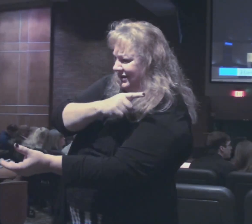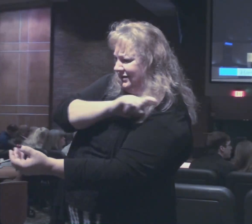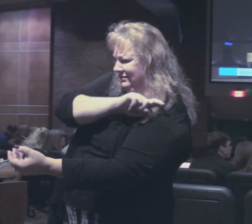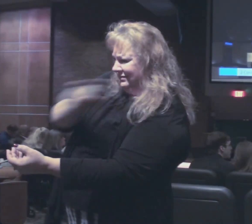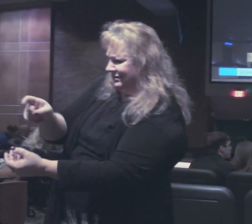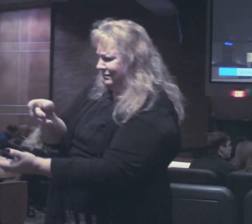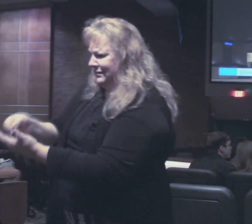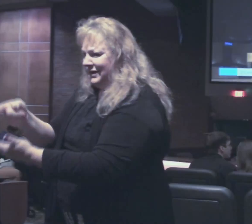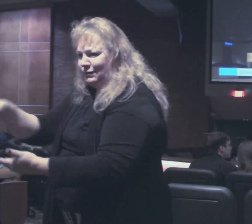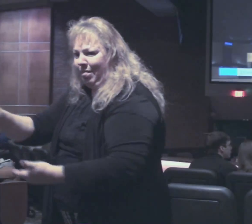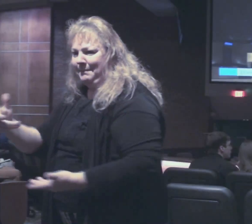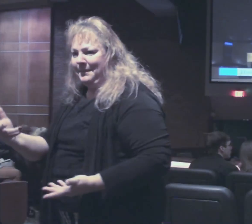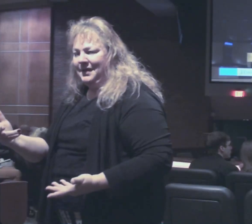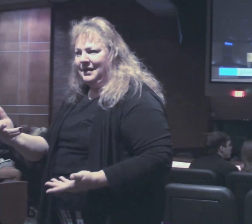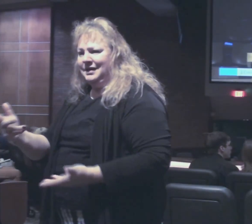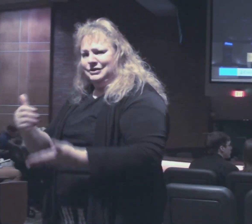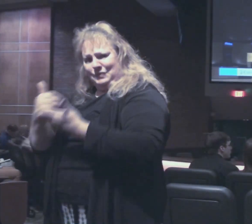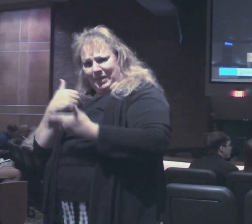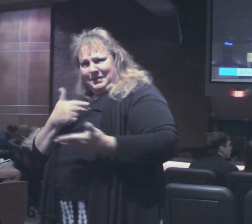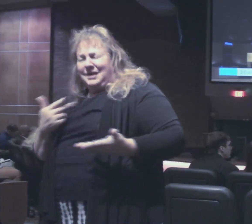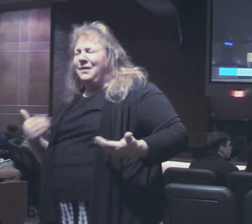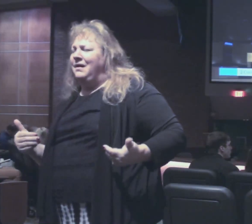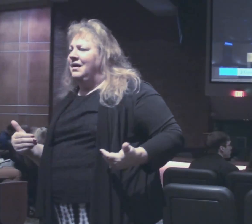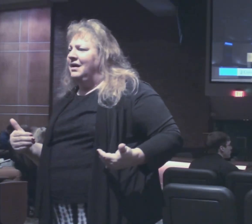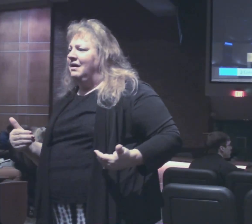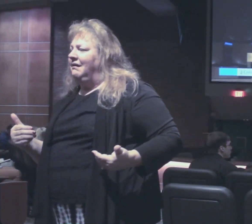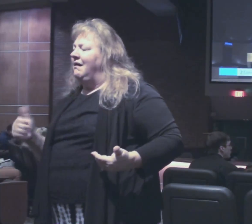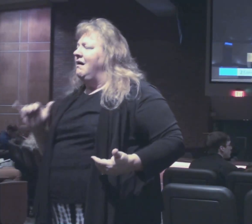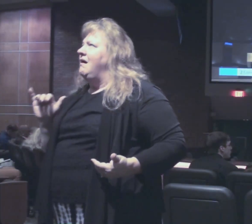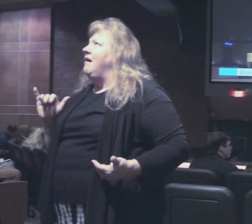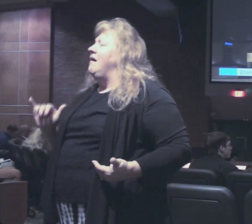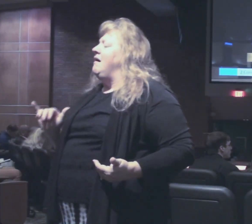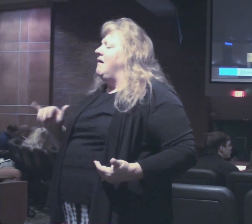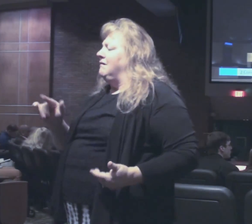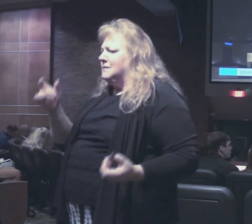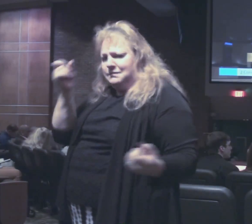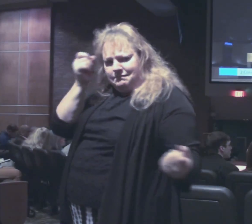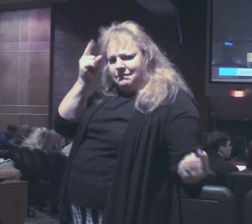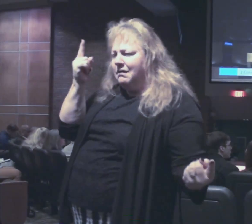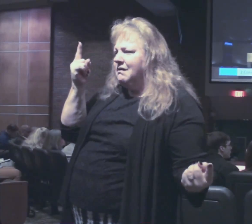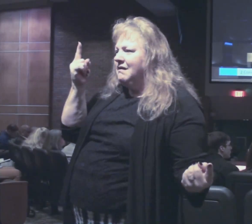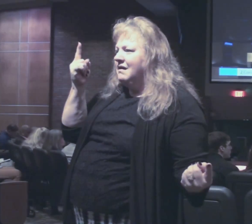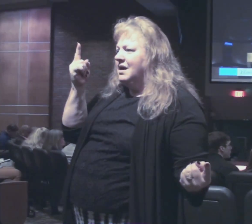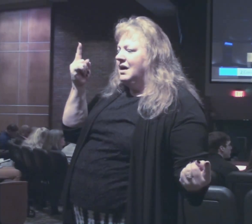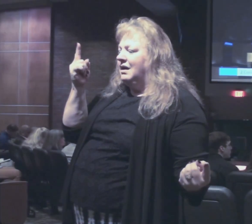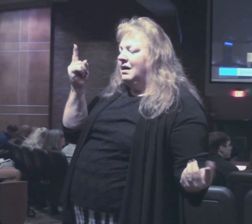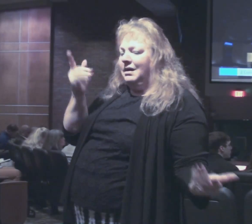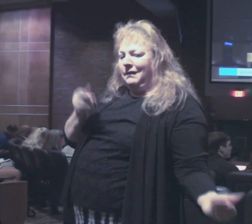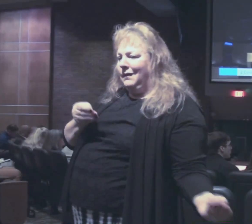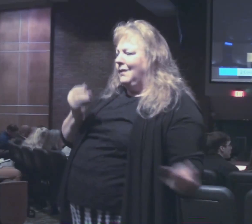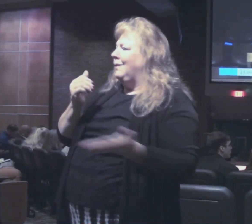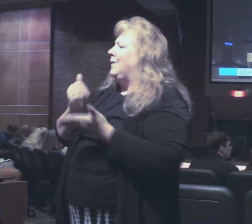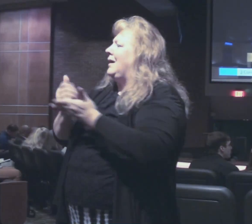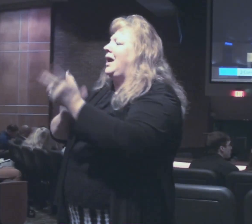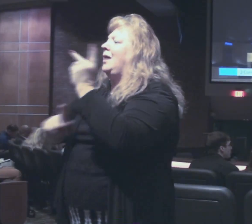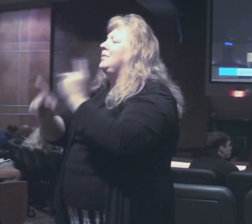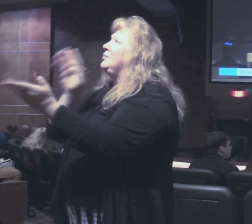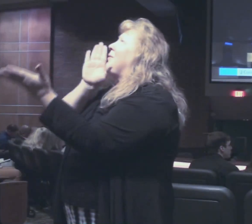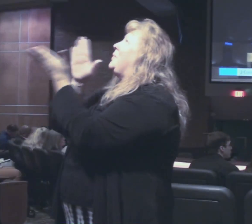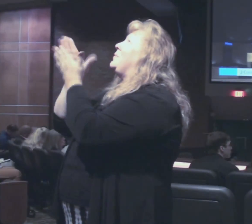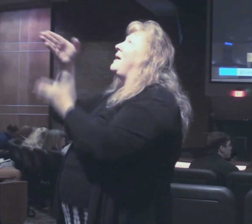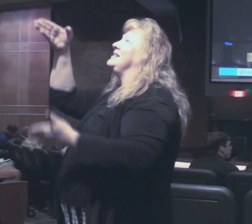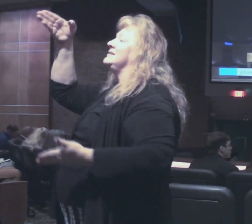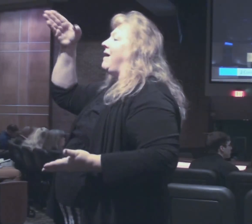Gentile believers to help us we realize and they realize so we are helping people praise